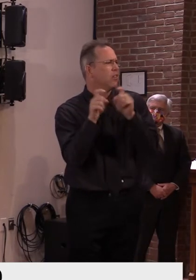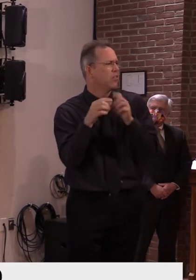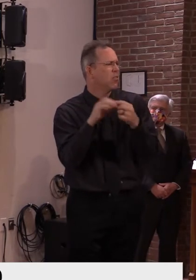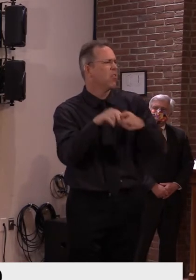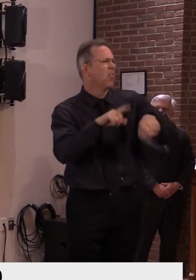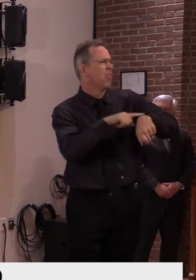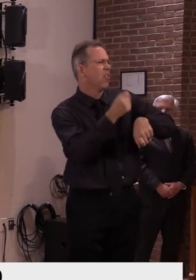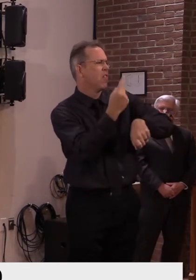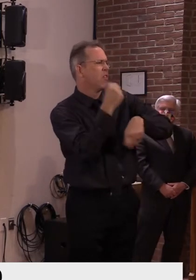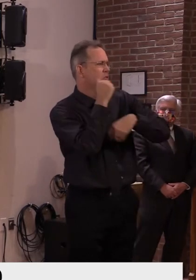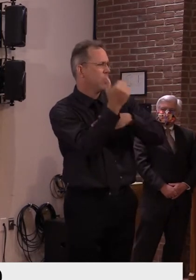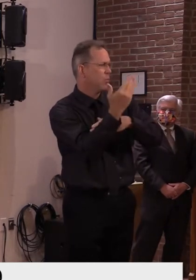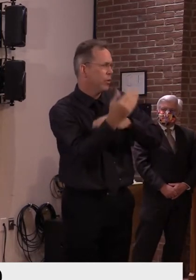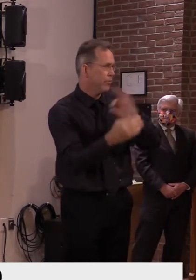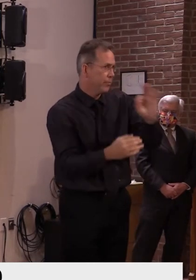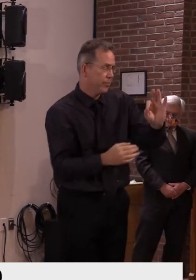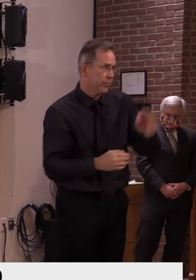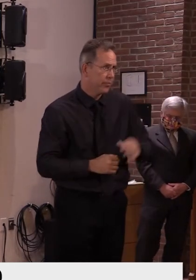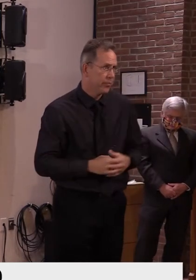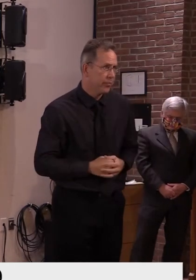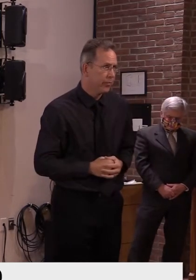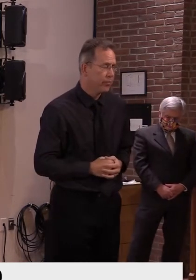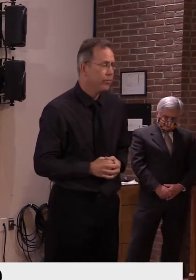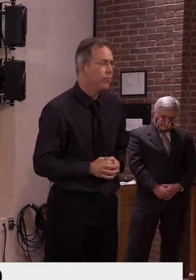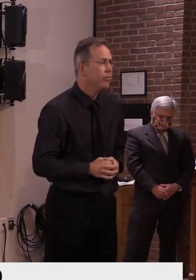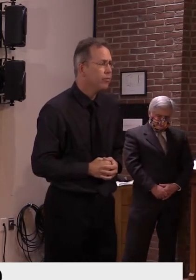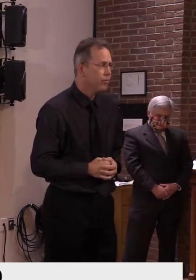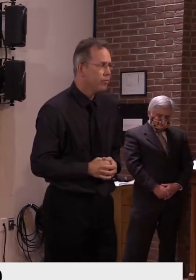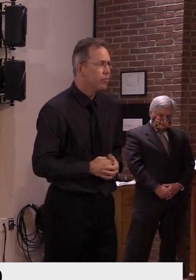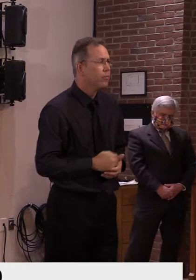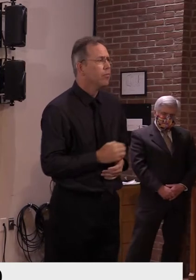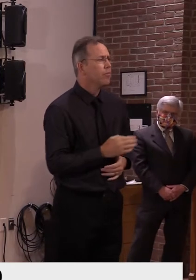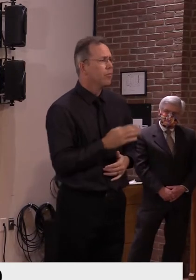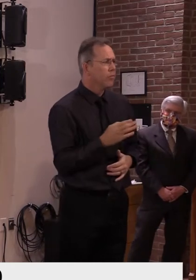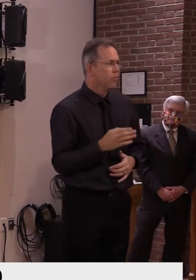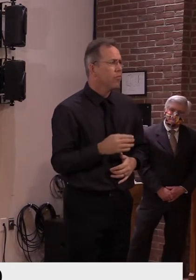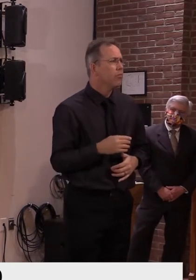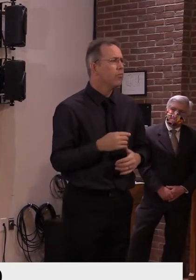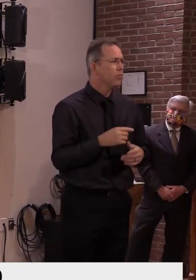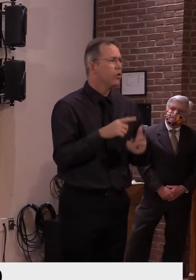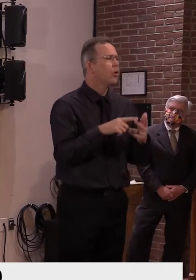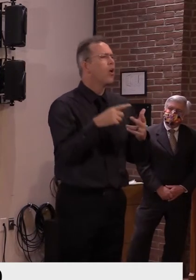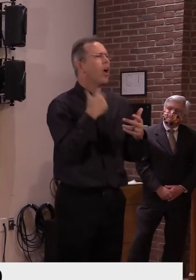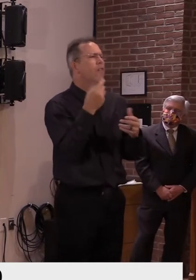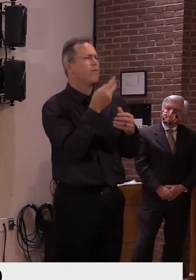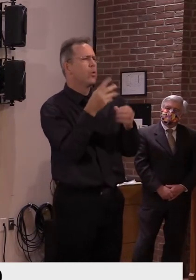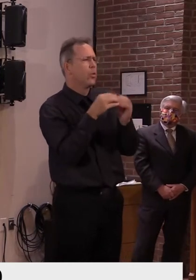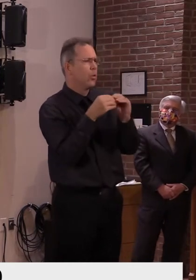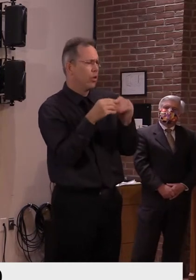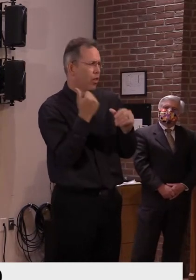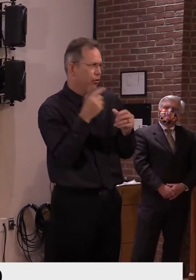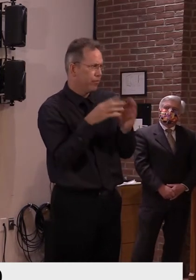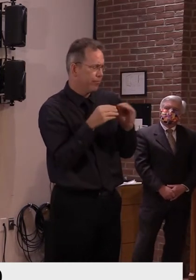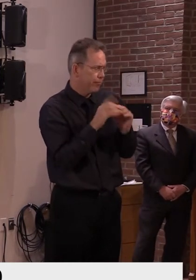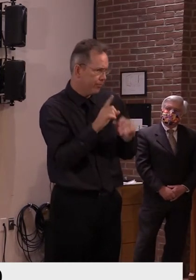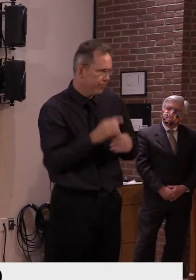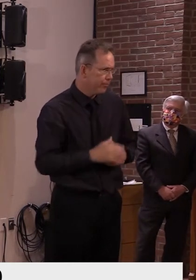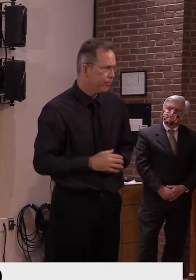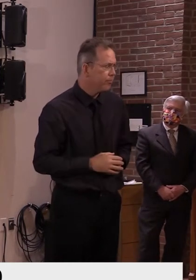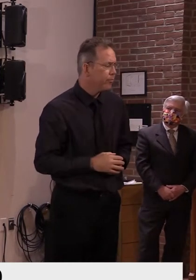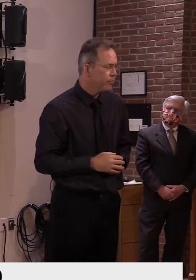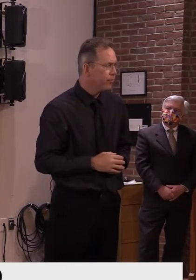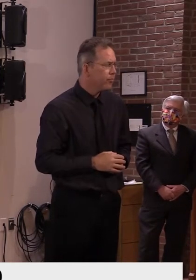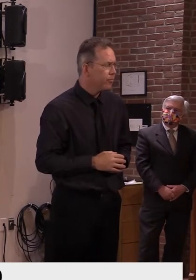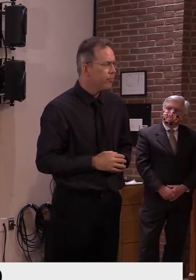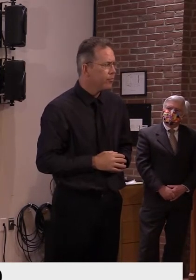to Commissioner Peechak and Dr. Levine, I have a few additional announcements. First, as you may have seen, we announced some